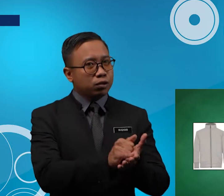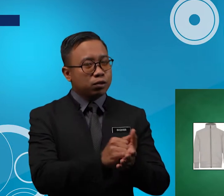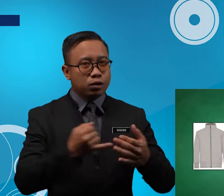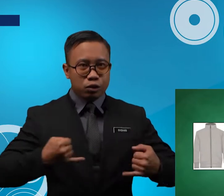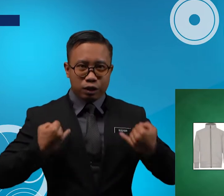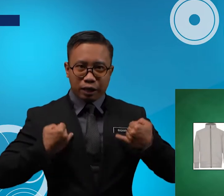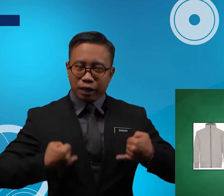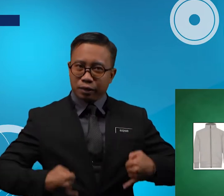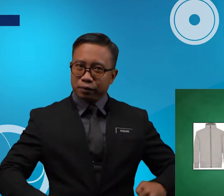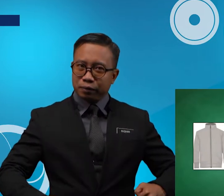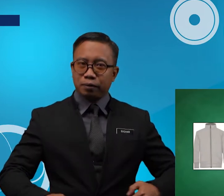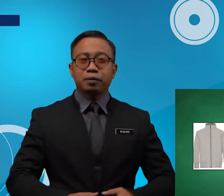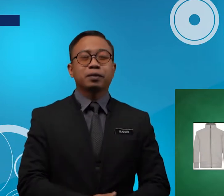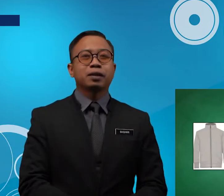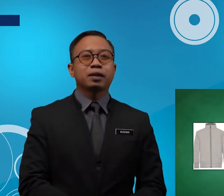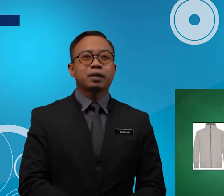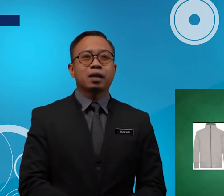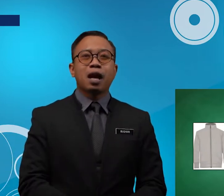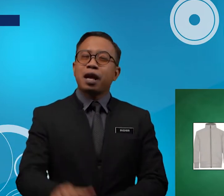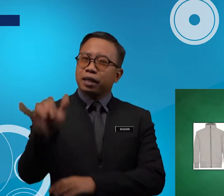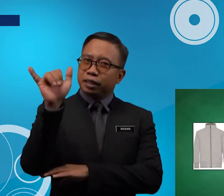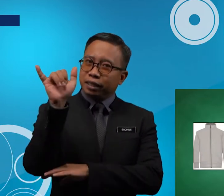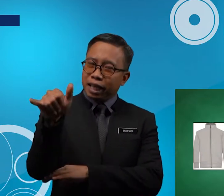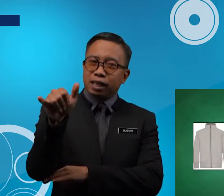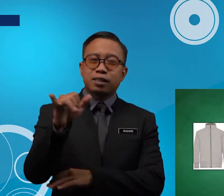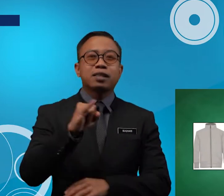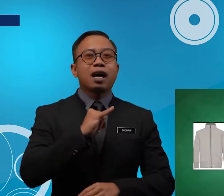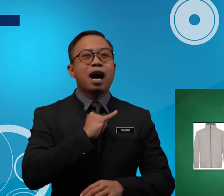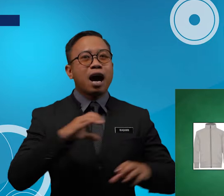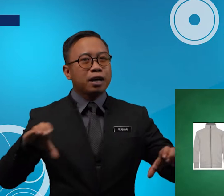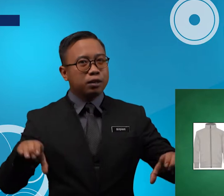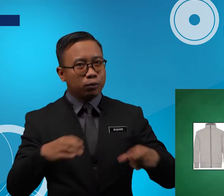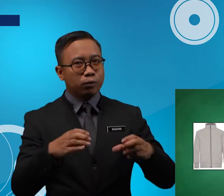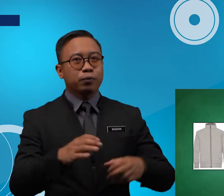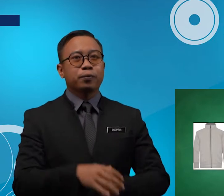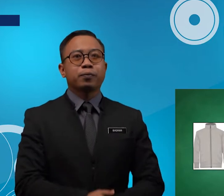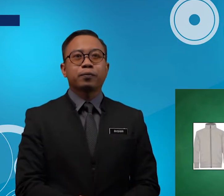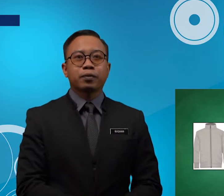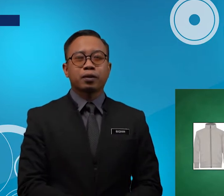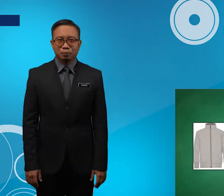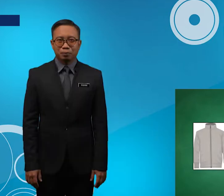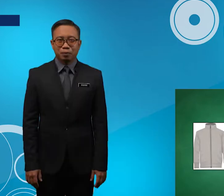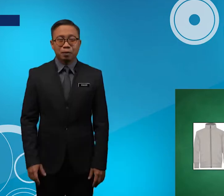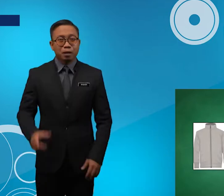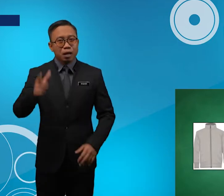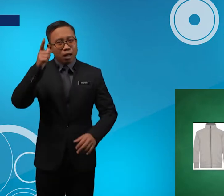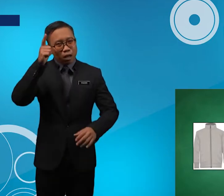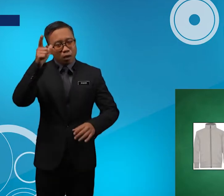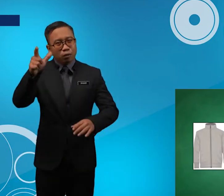Jacket Yes I Do Look